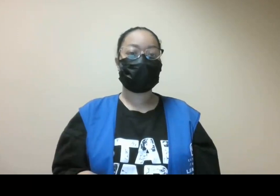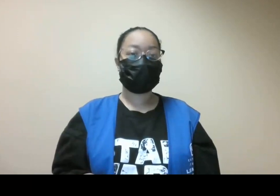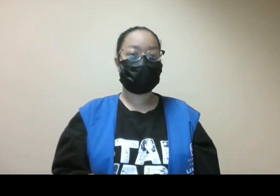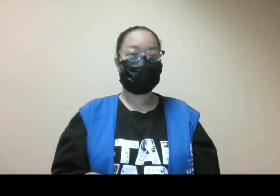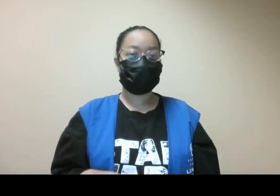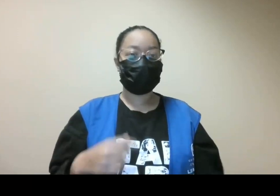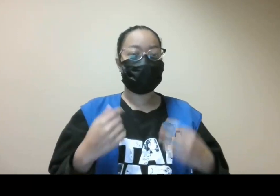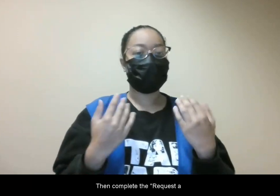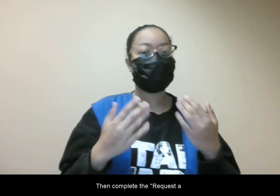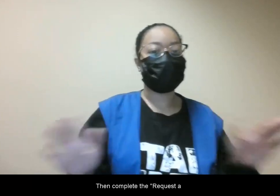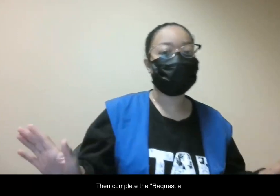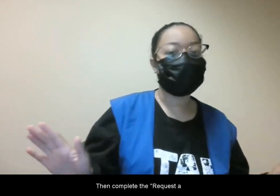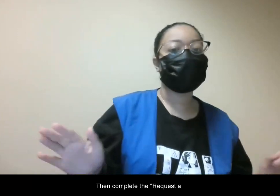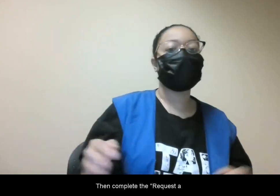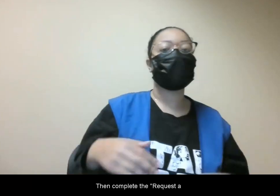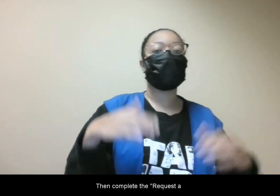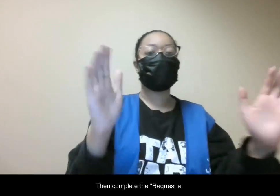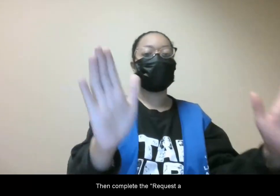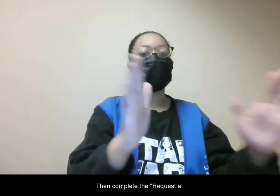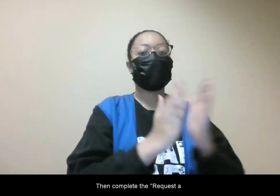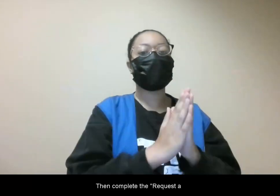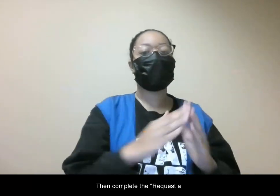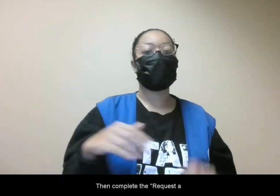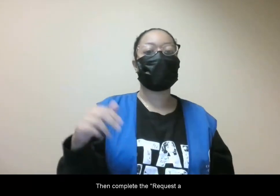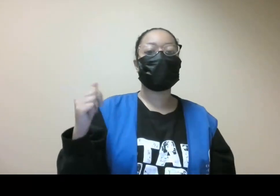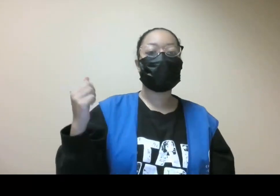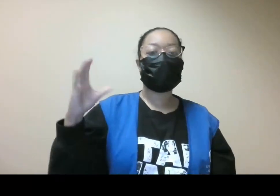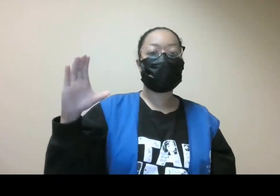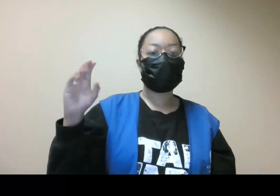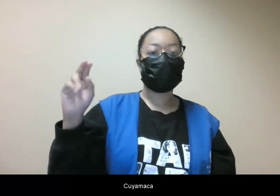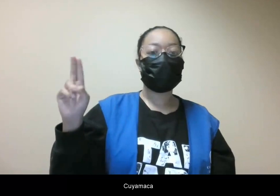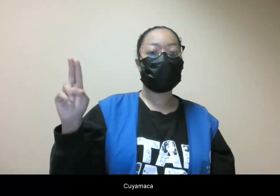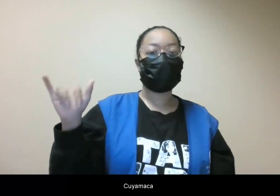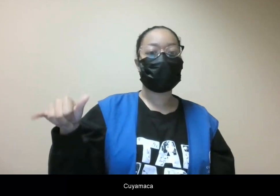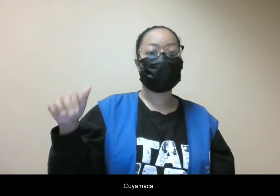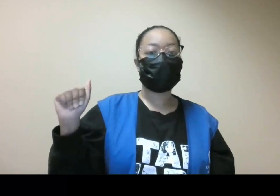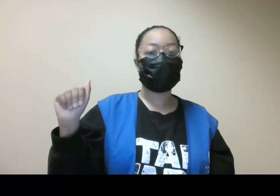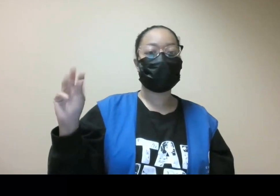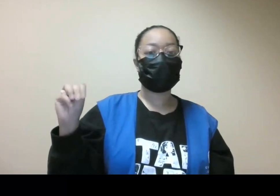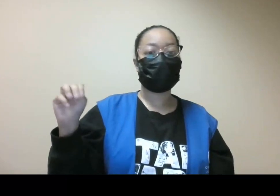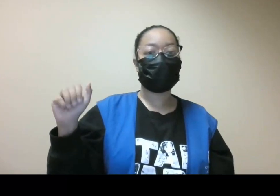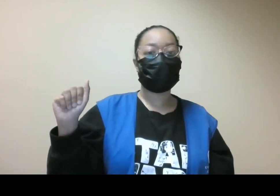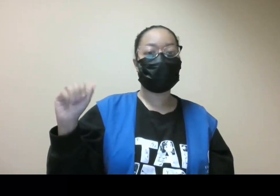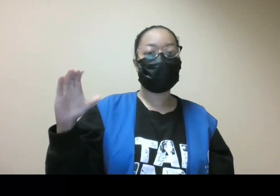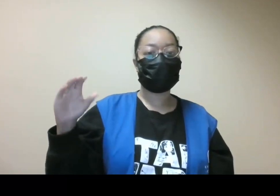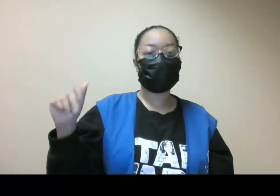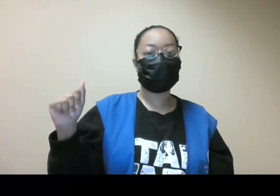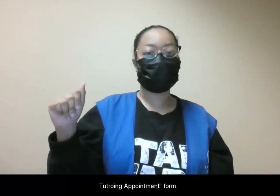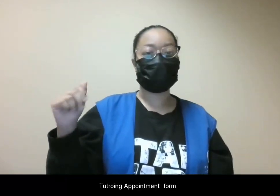then complete the request a Cuyamaca tutoring